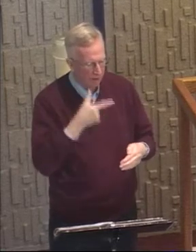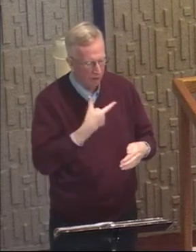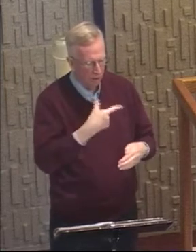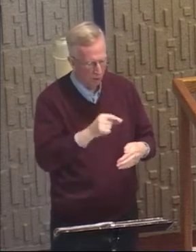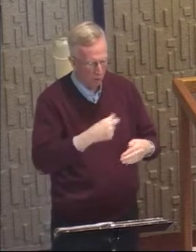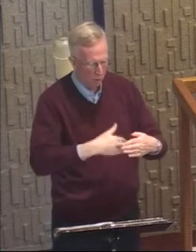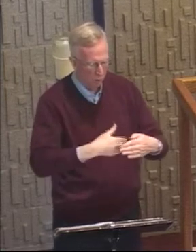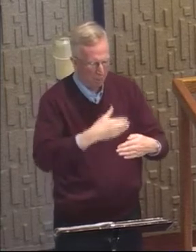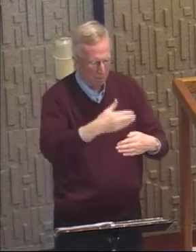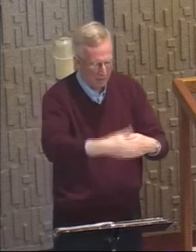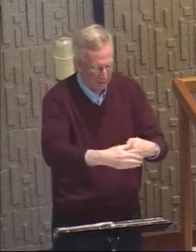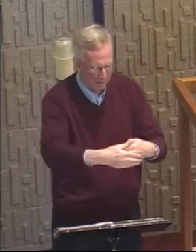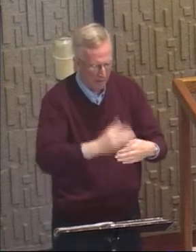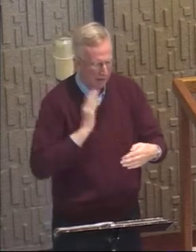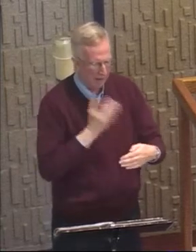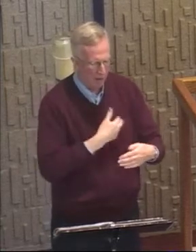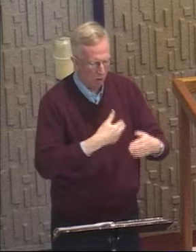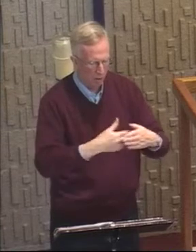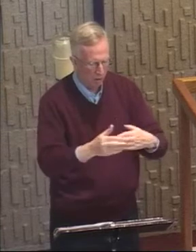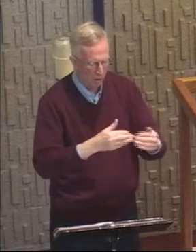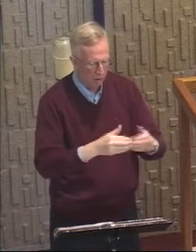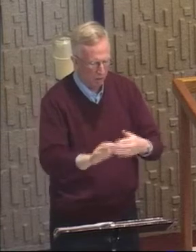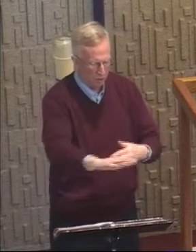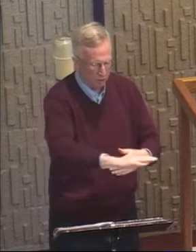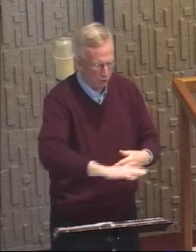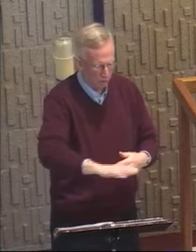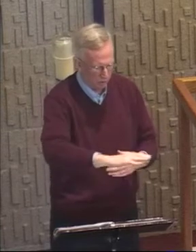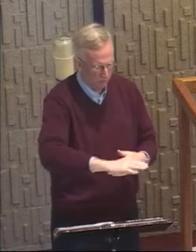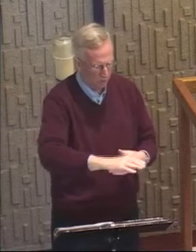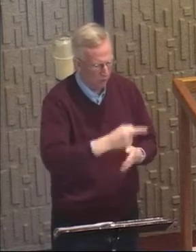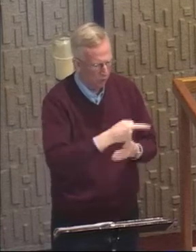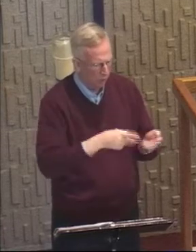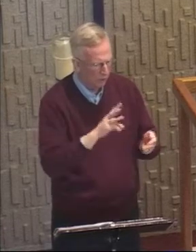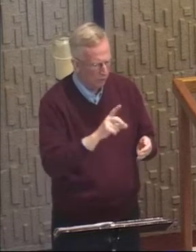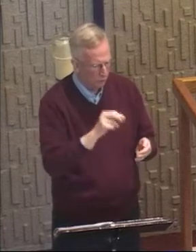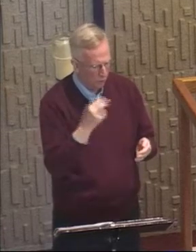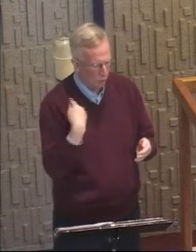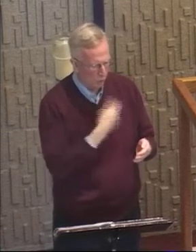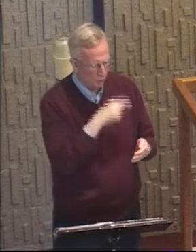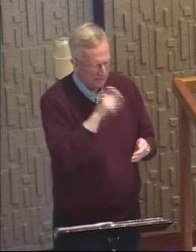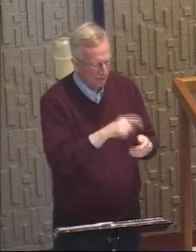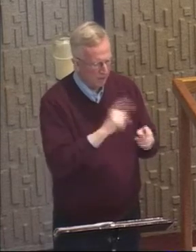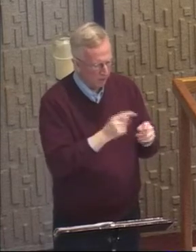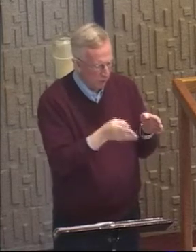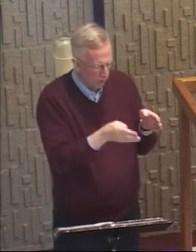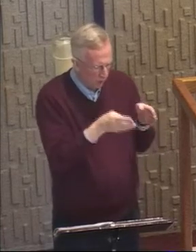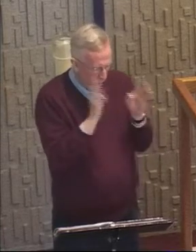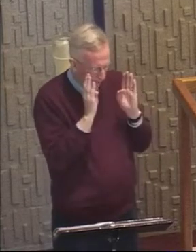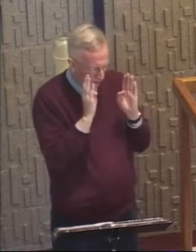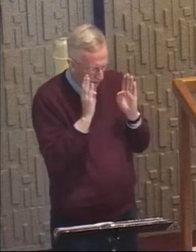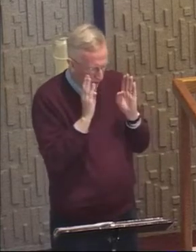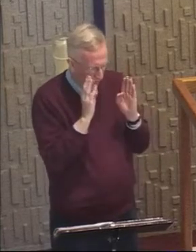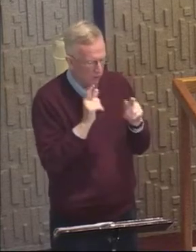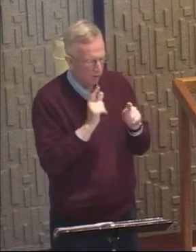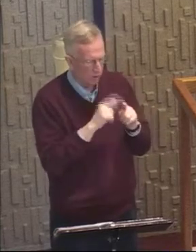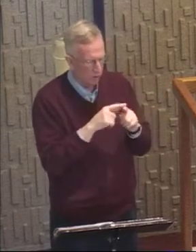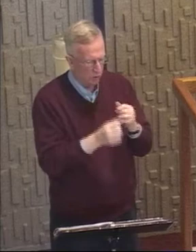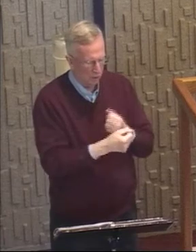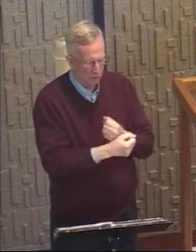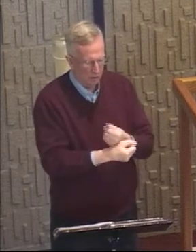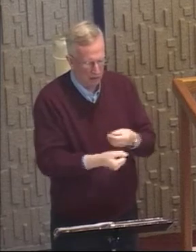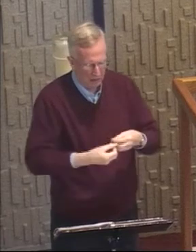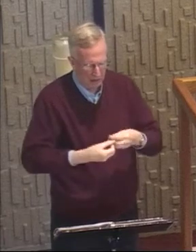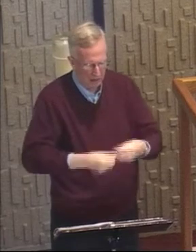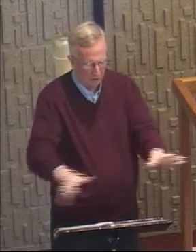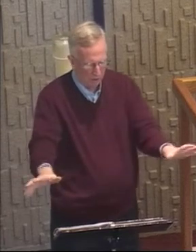What do we need to really address right now to go beyond, to let go of, to ask God to